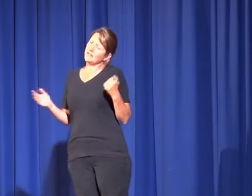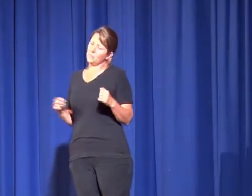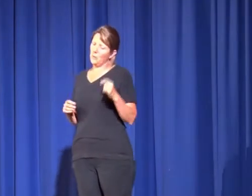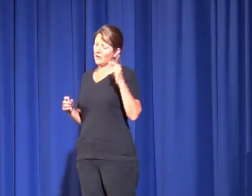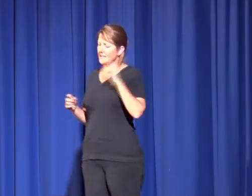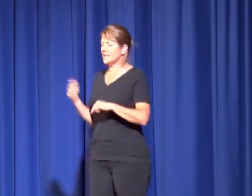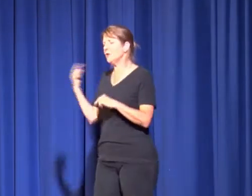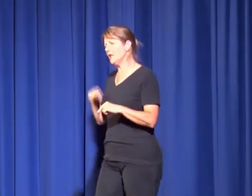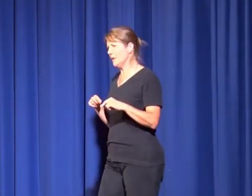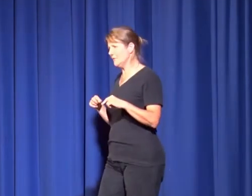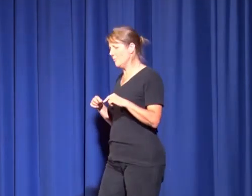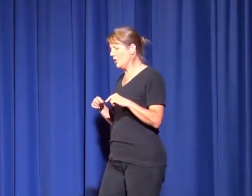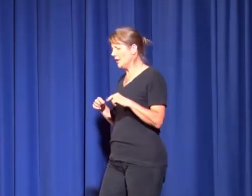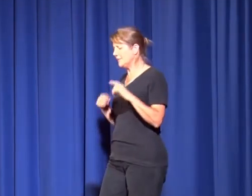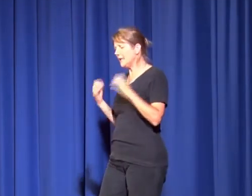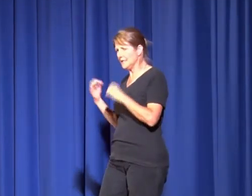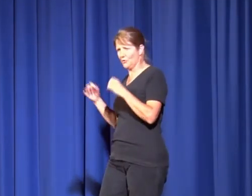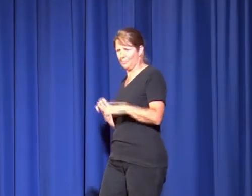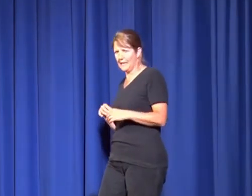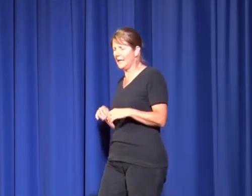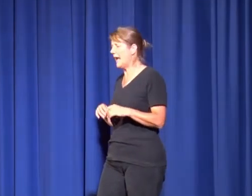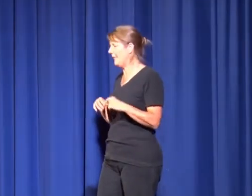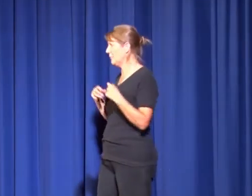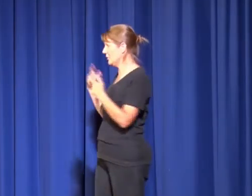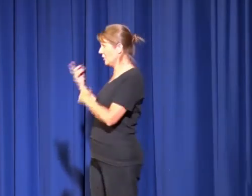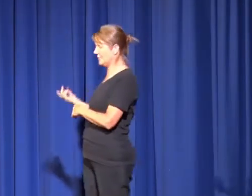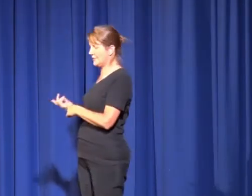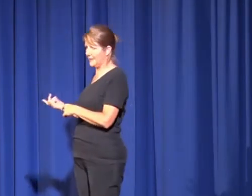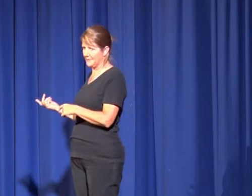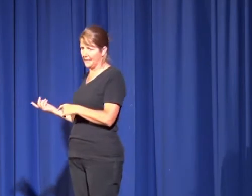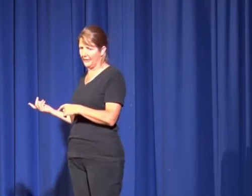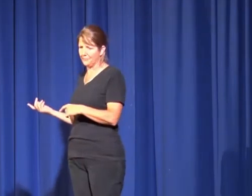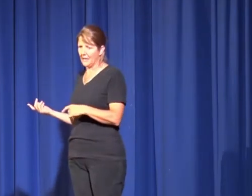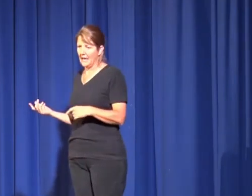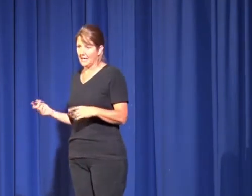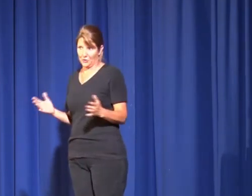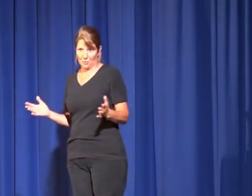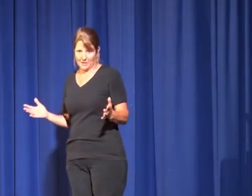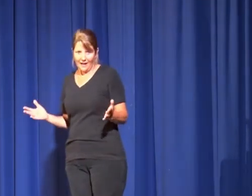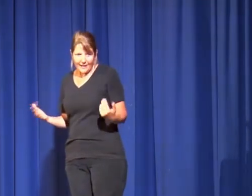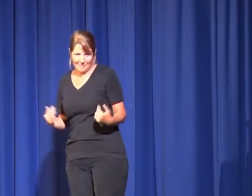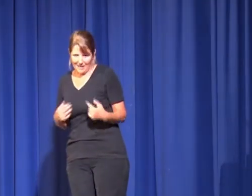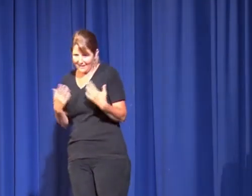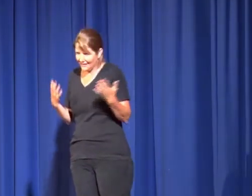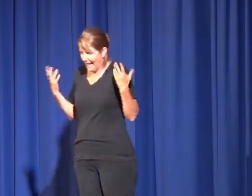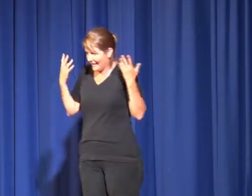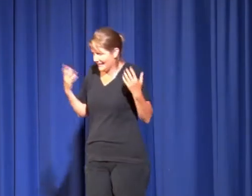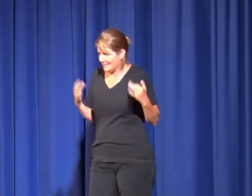Dad, on Saturday when you come home from work, Vicky and Deidre will be here, and then we'll all go up to the farm together. So I was lying in my little adolescent